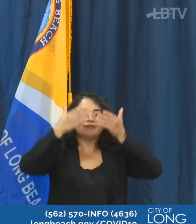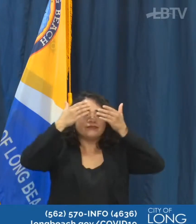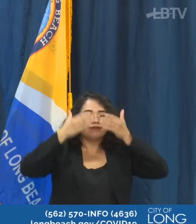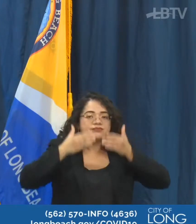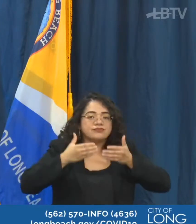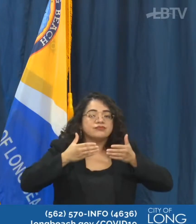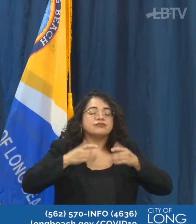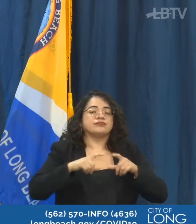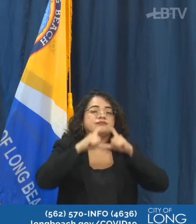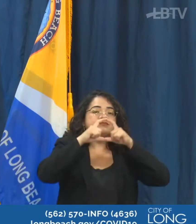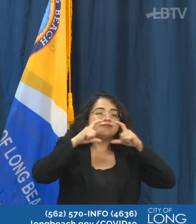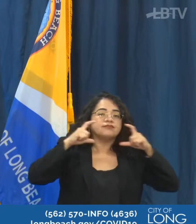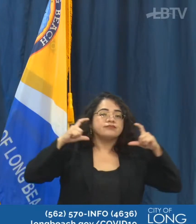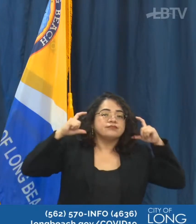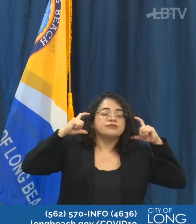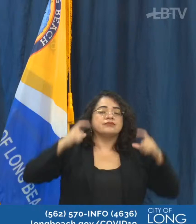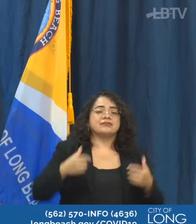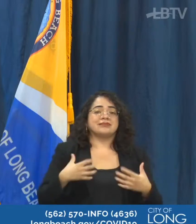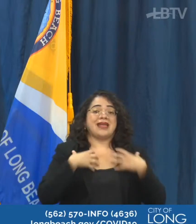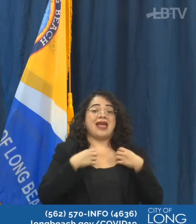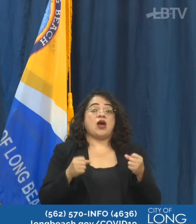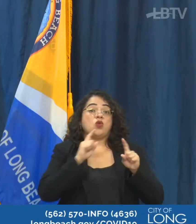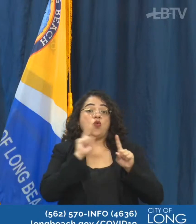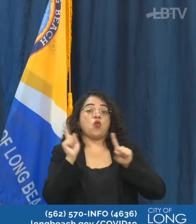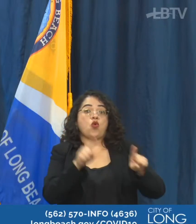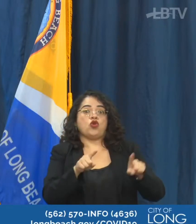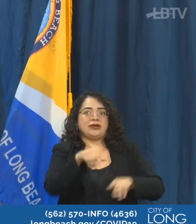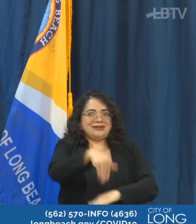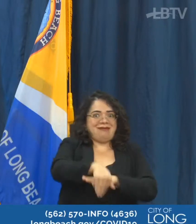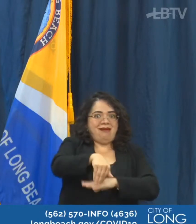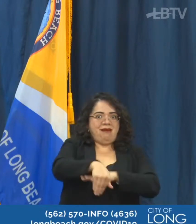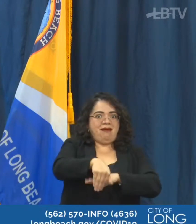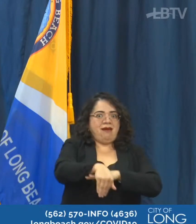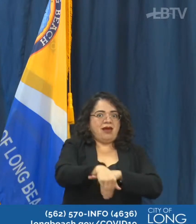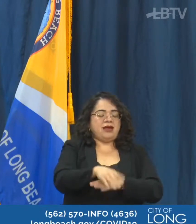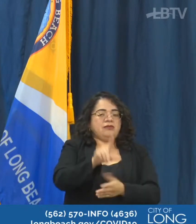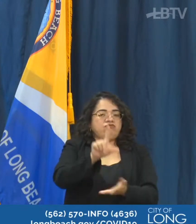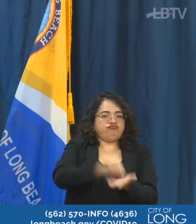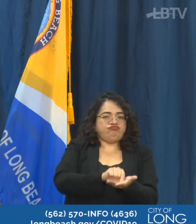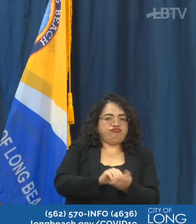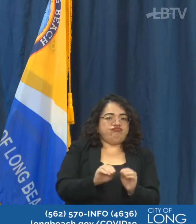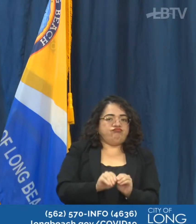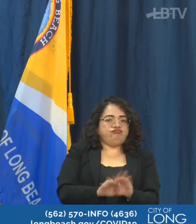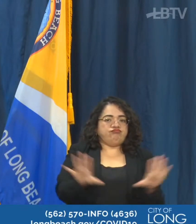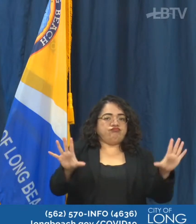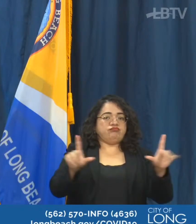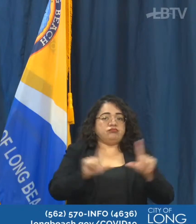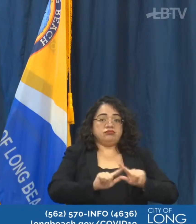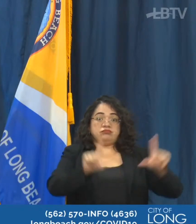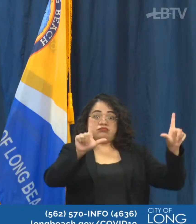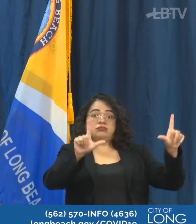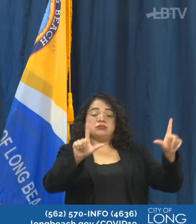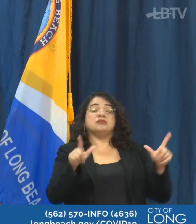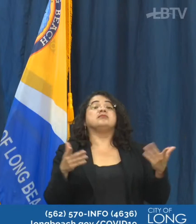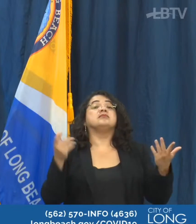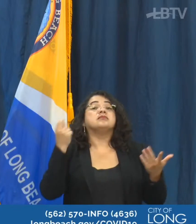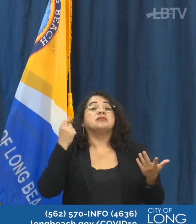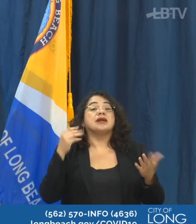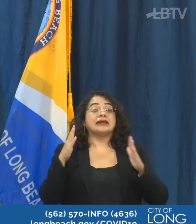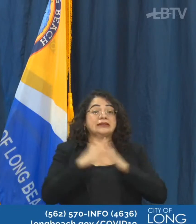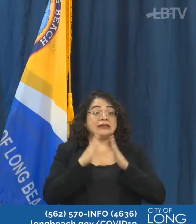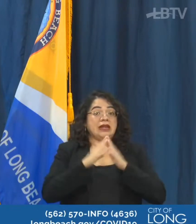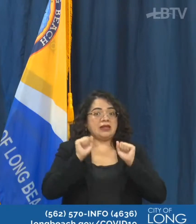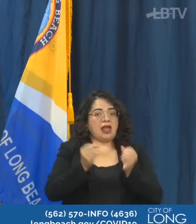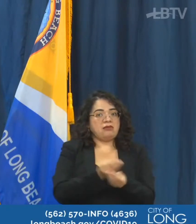face coverings. When we put out the health order tonight, please know that the city once again will be offering free face shields